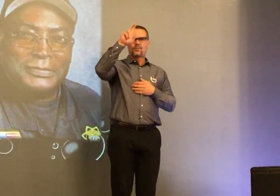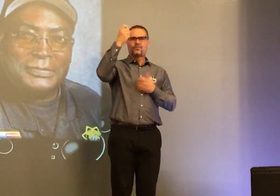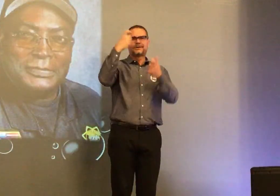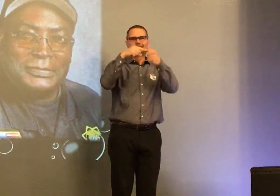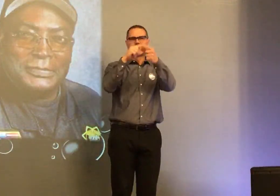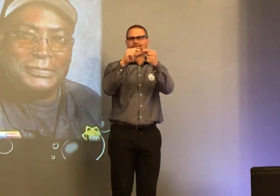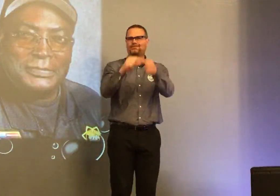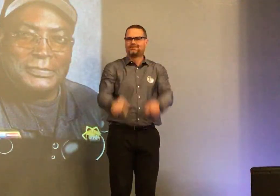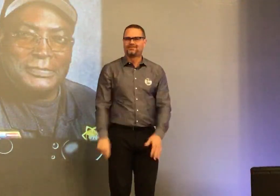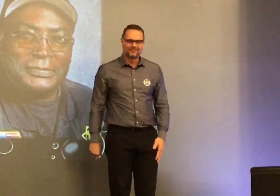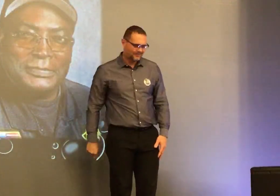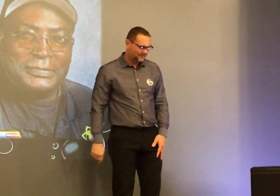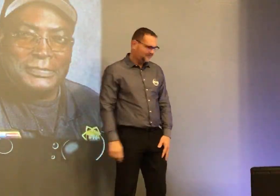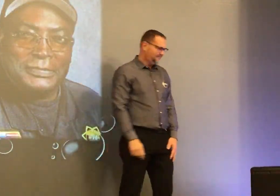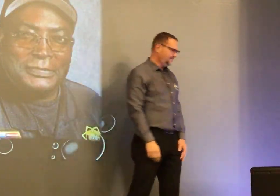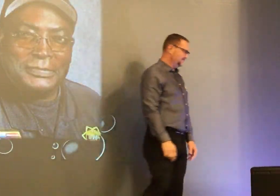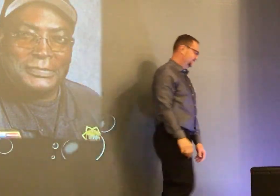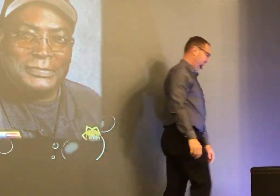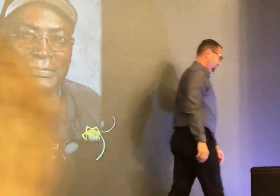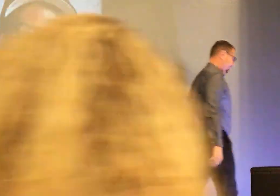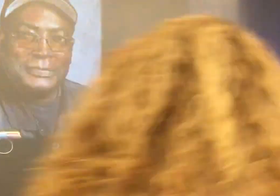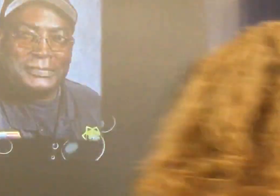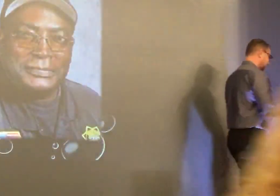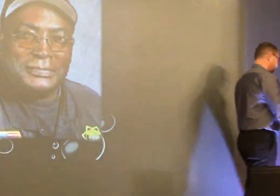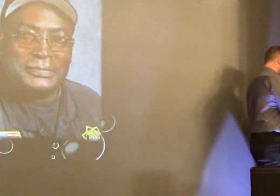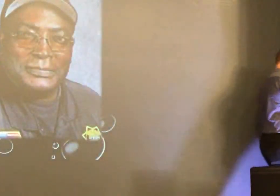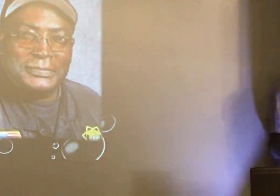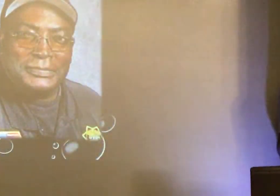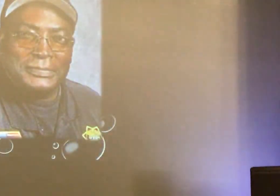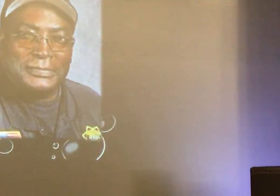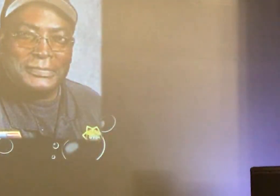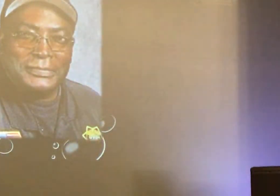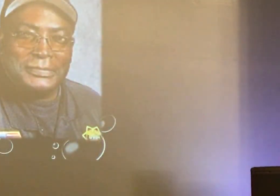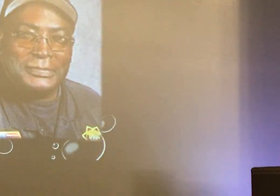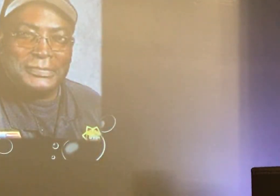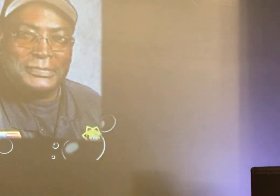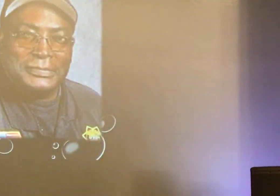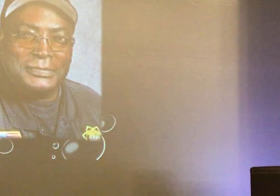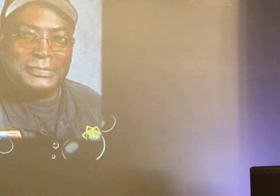We have Laura Edwards with a few words from the athletic staff.